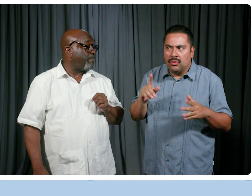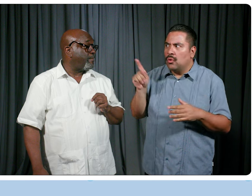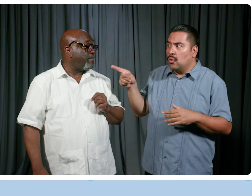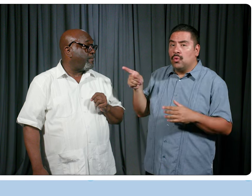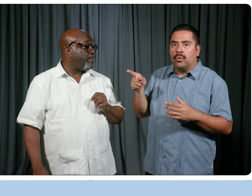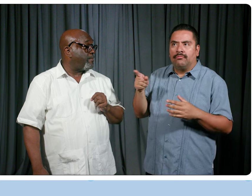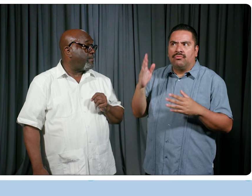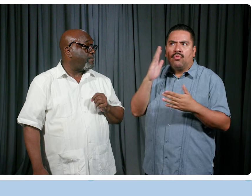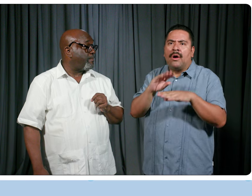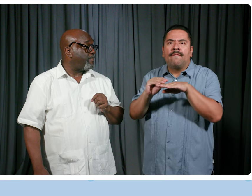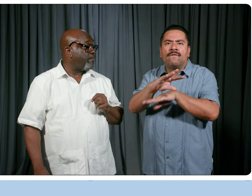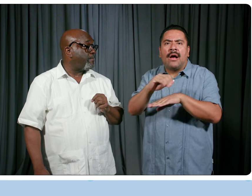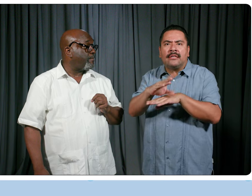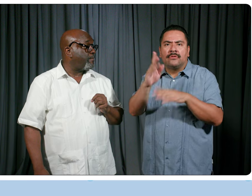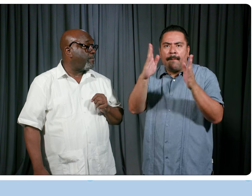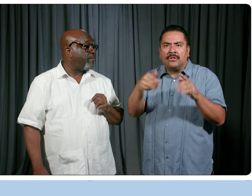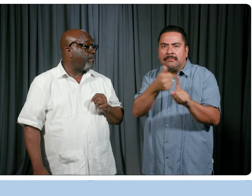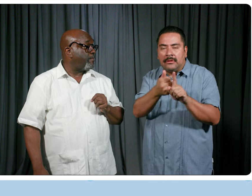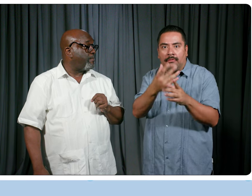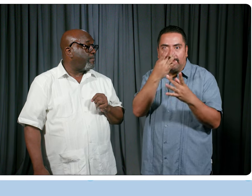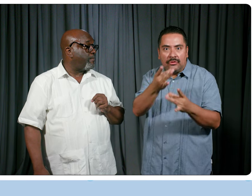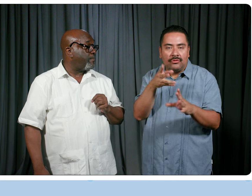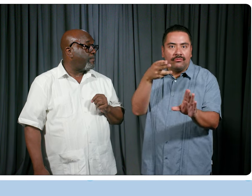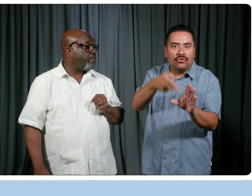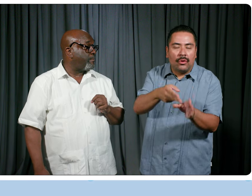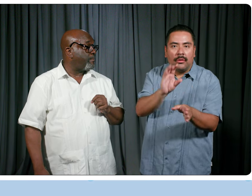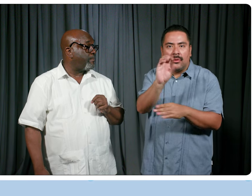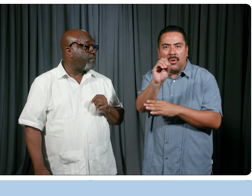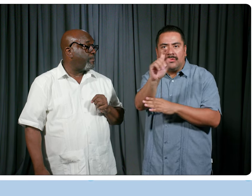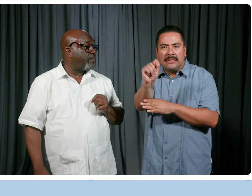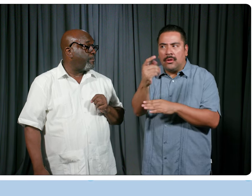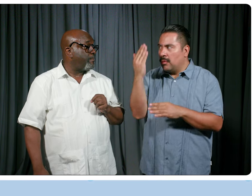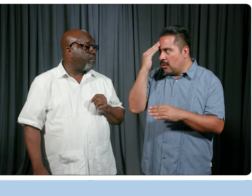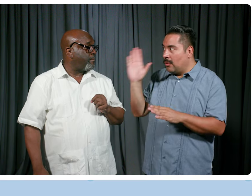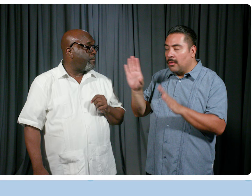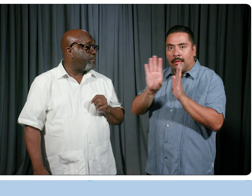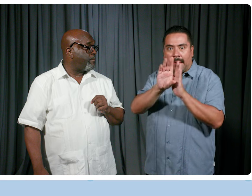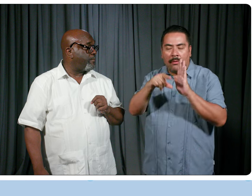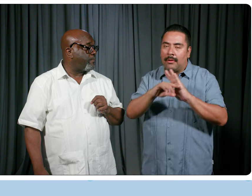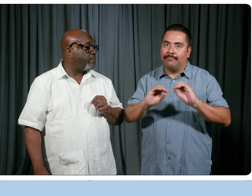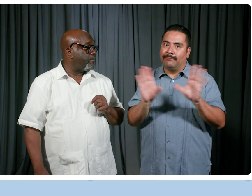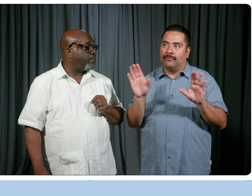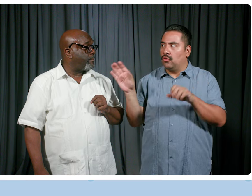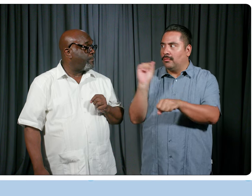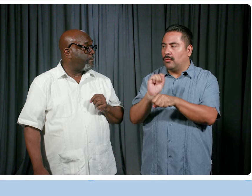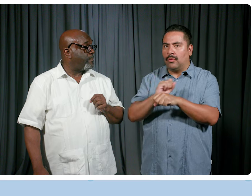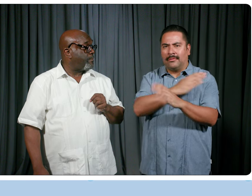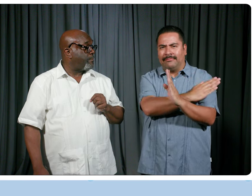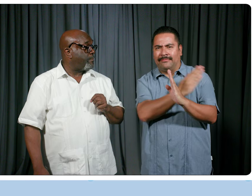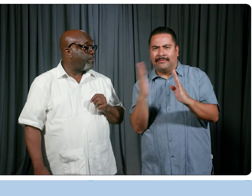in going into occupational therapy? We know that's your background and it's clear that you've done a lot of different things